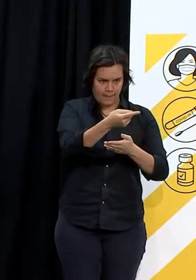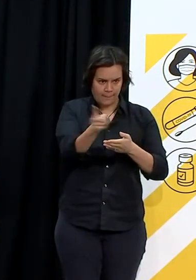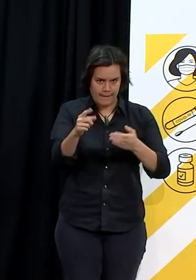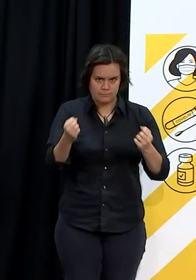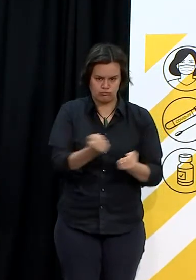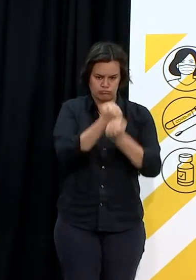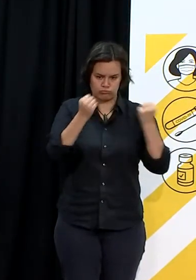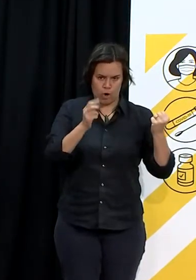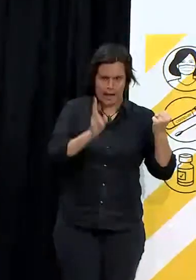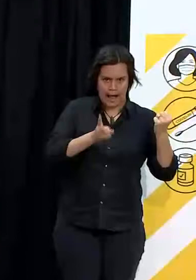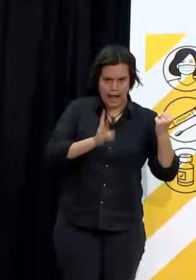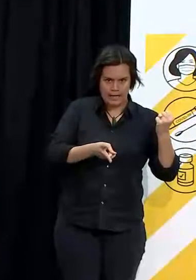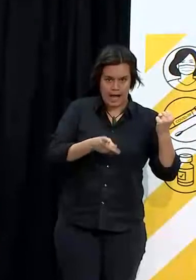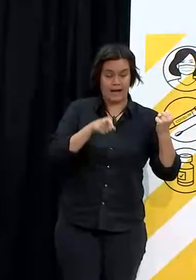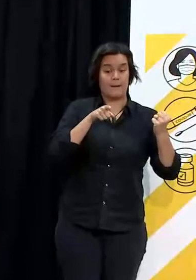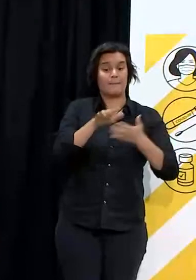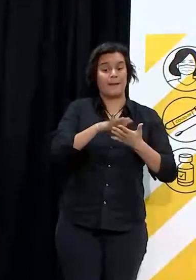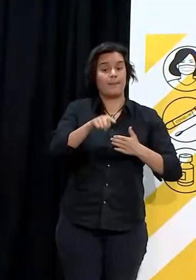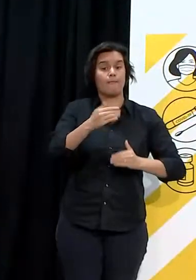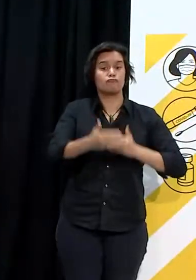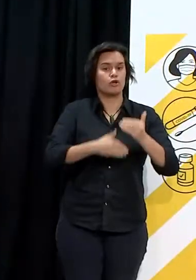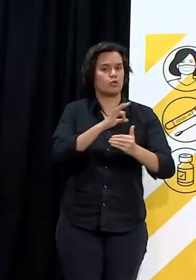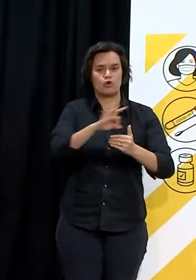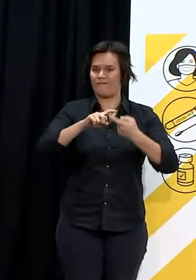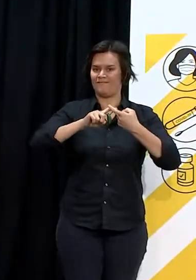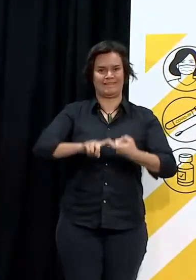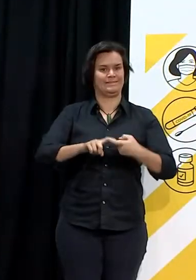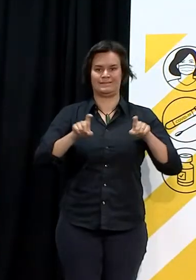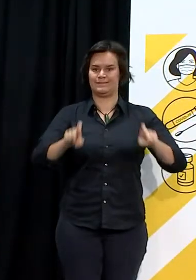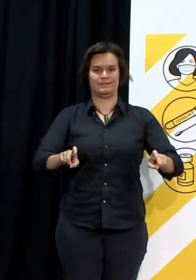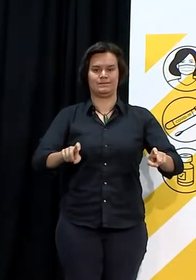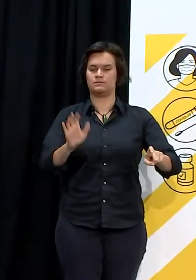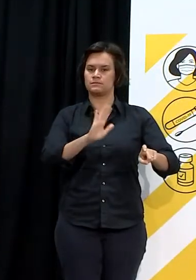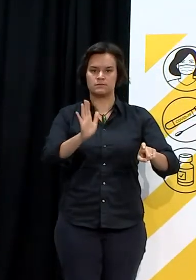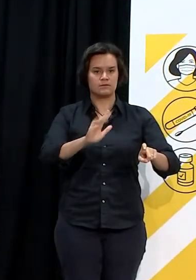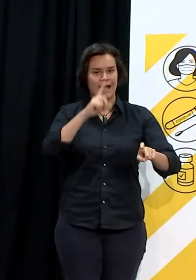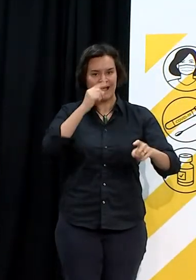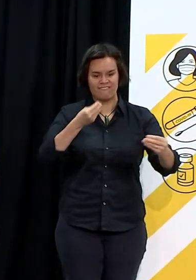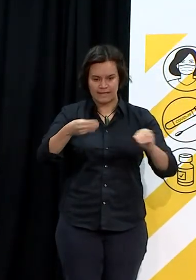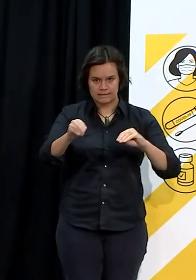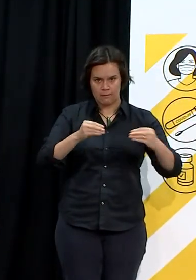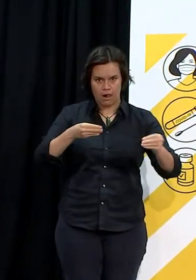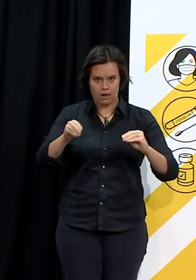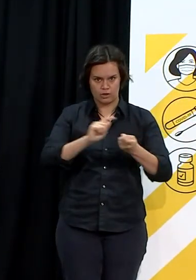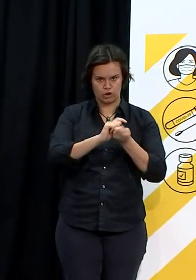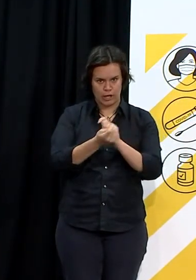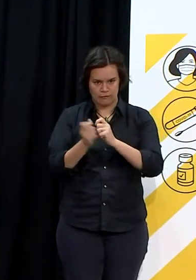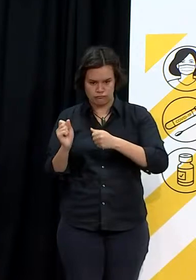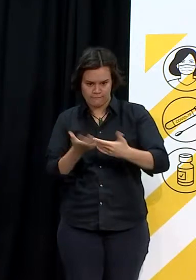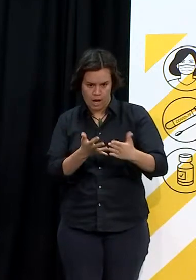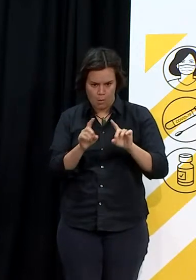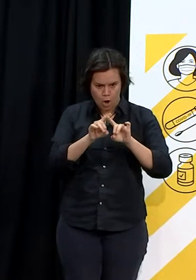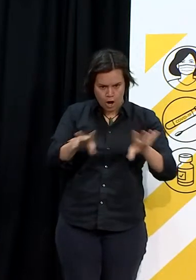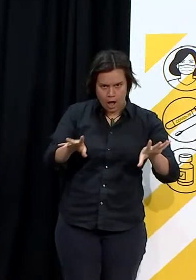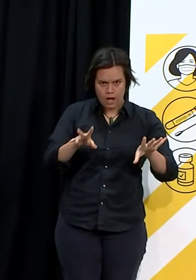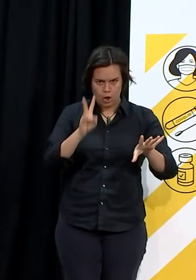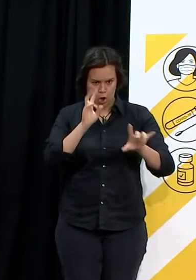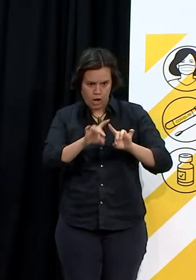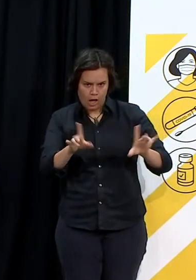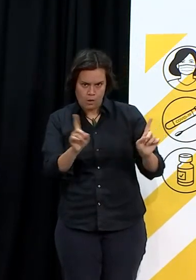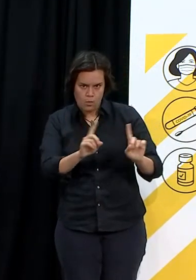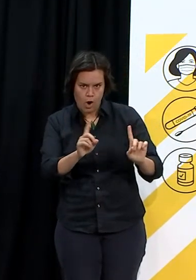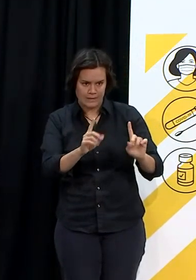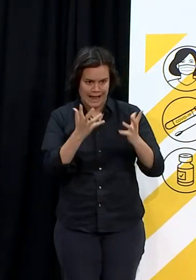an agile and nimble process as we look towards responding towards lockdowns like we've seen in the past couple of weeks. So,